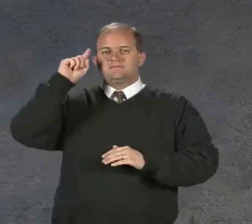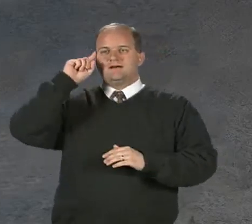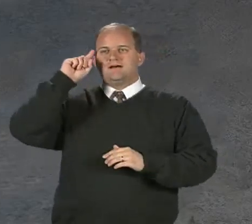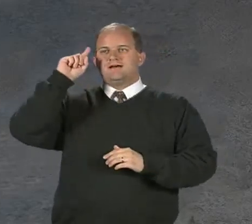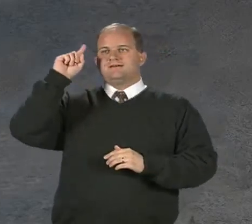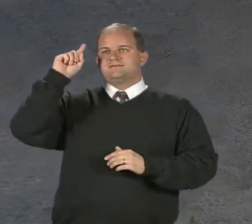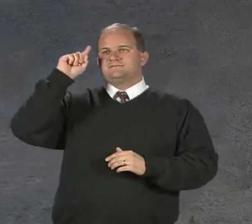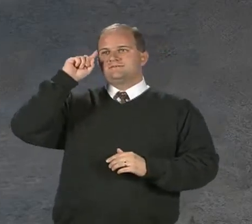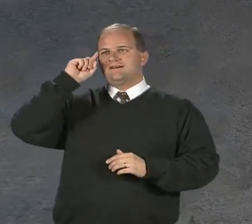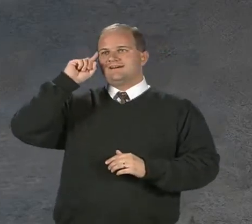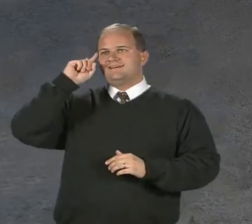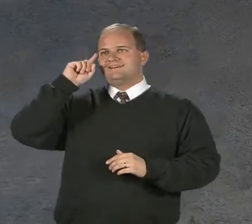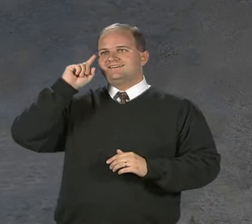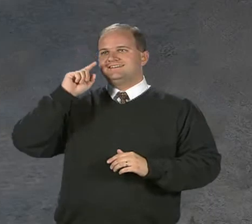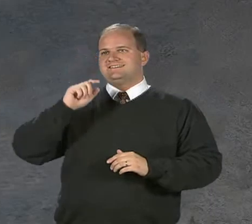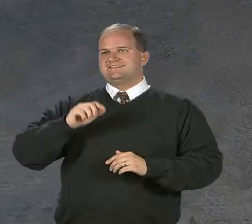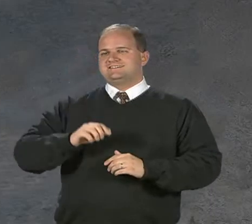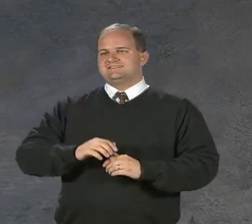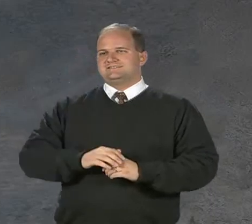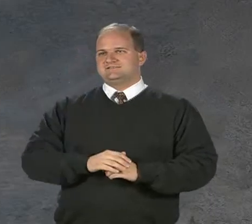my mind.